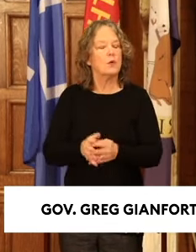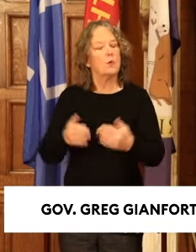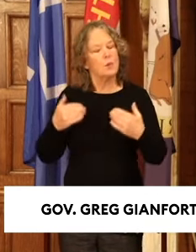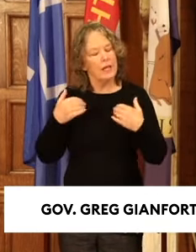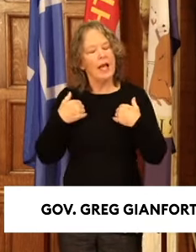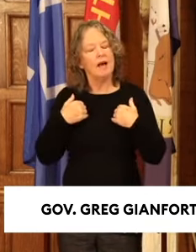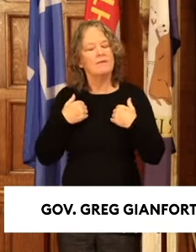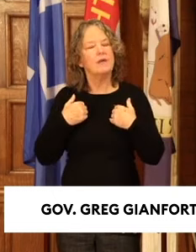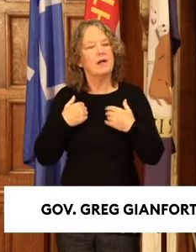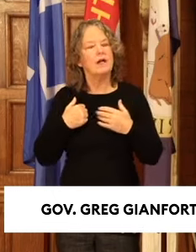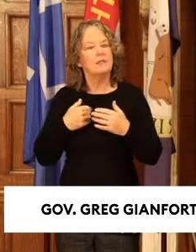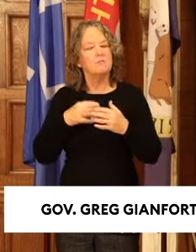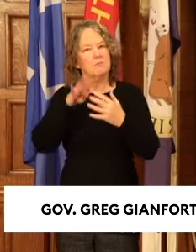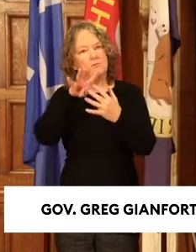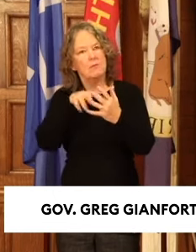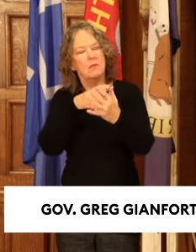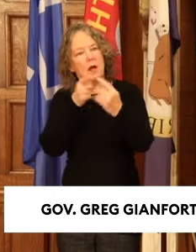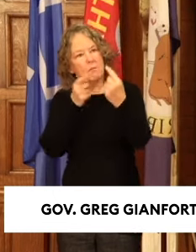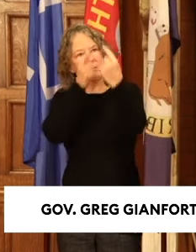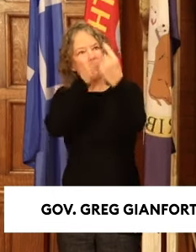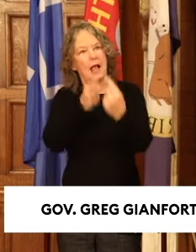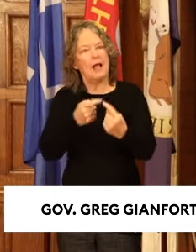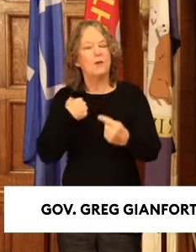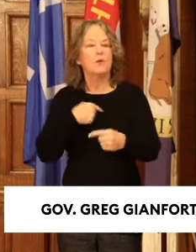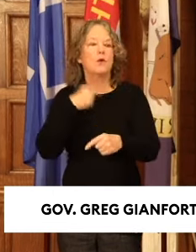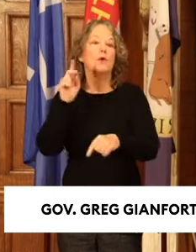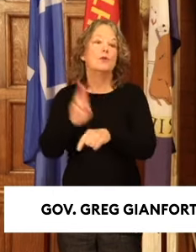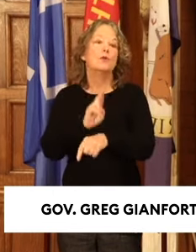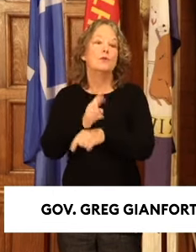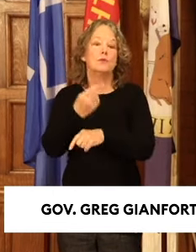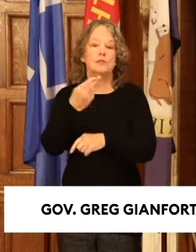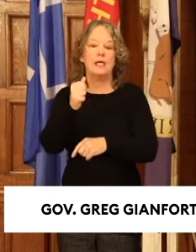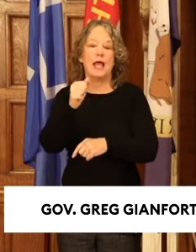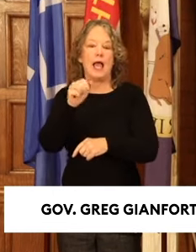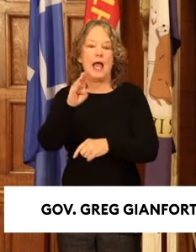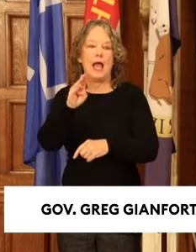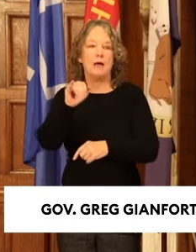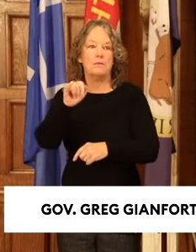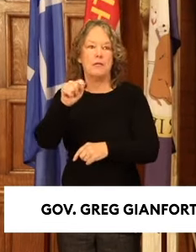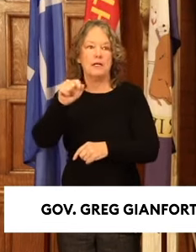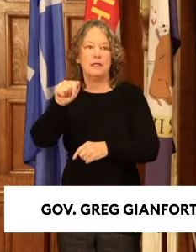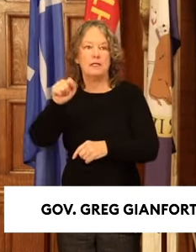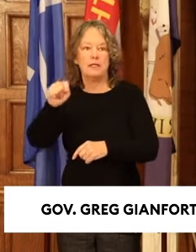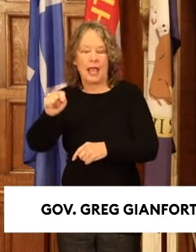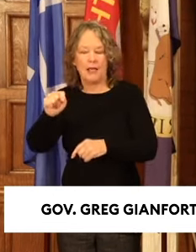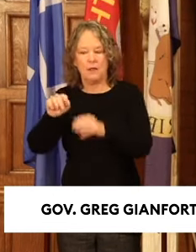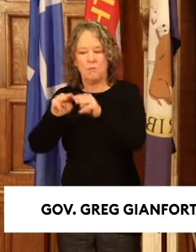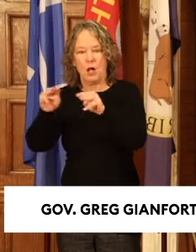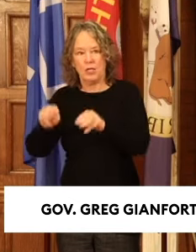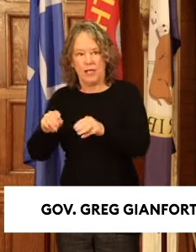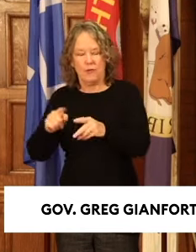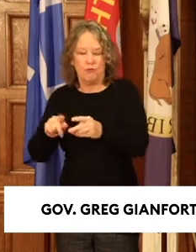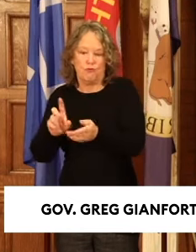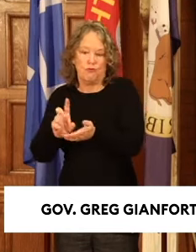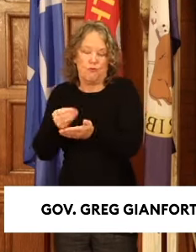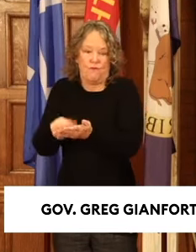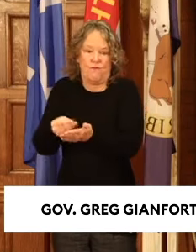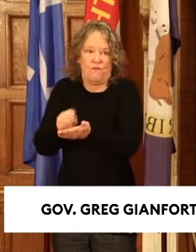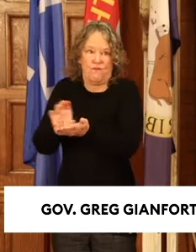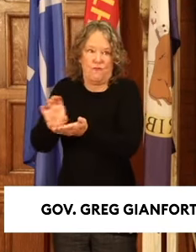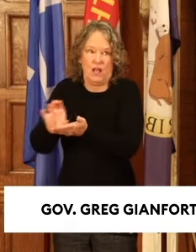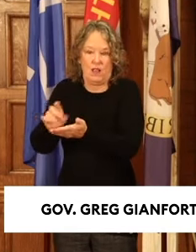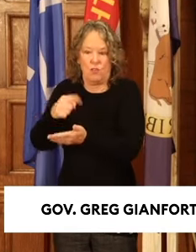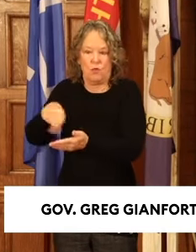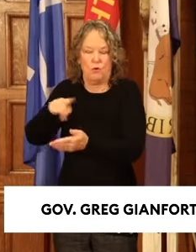agenda, and we're going to use Habitat Montana to fund, in part, those projects. I'm